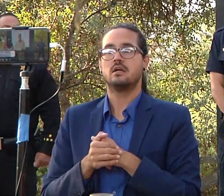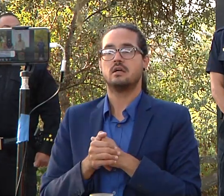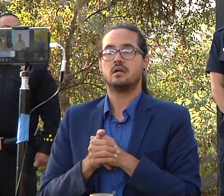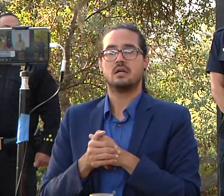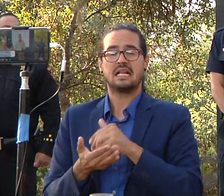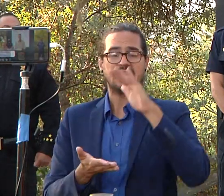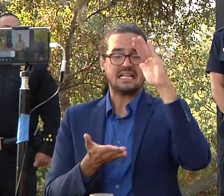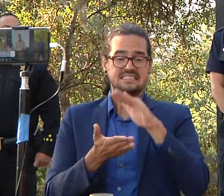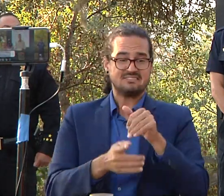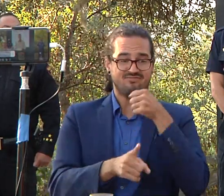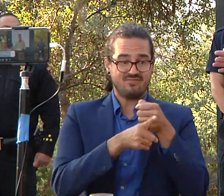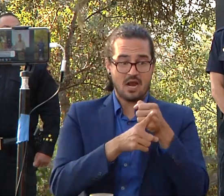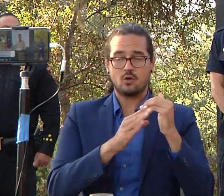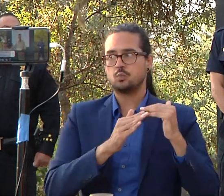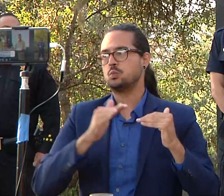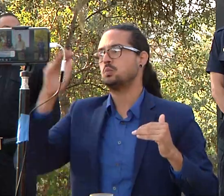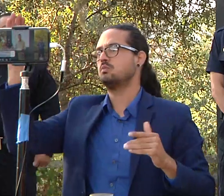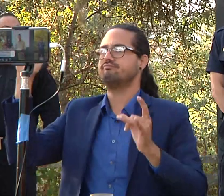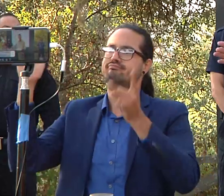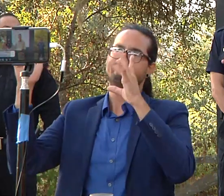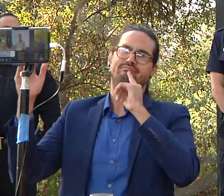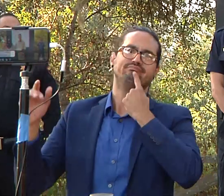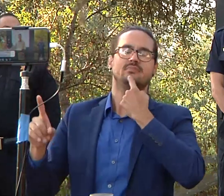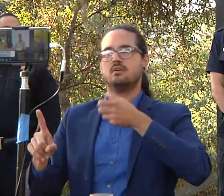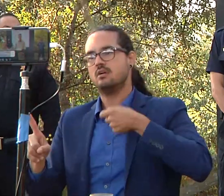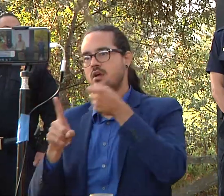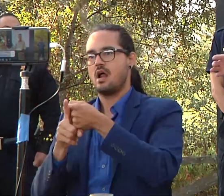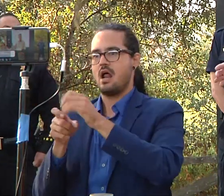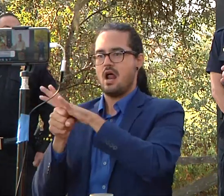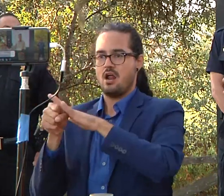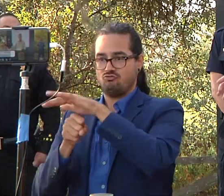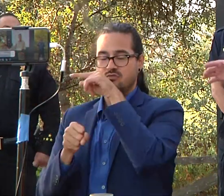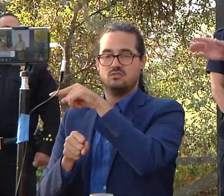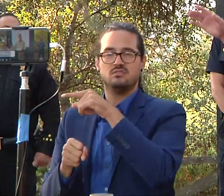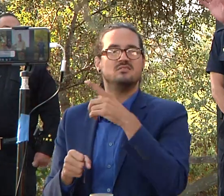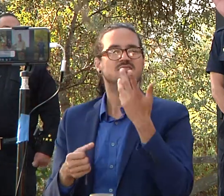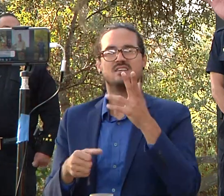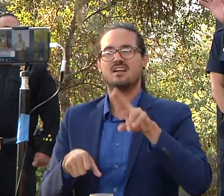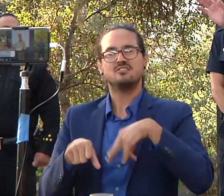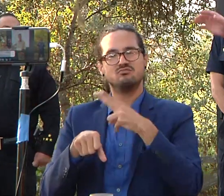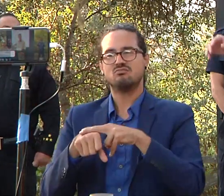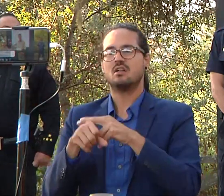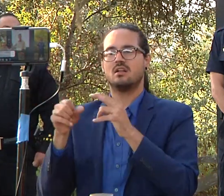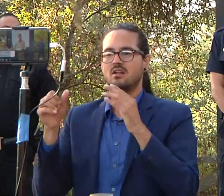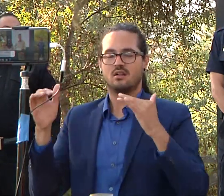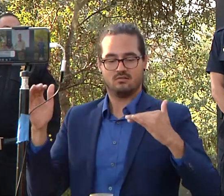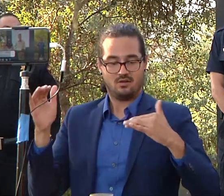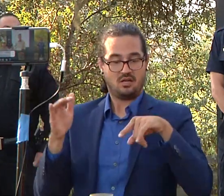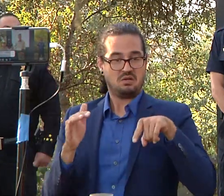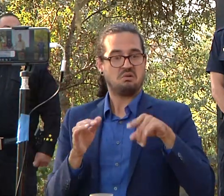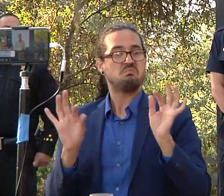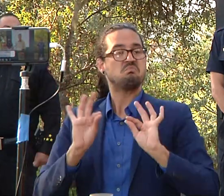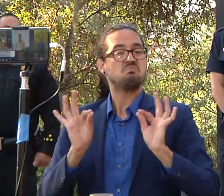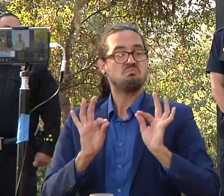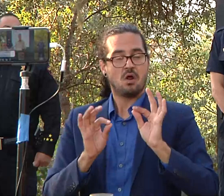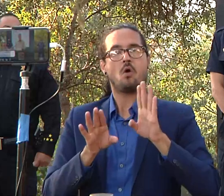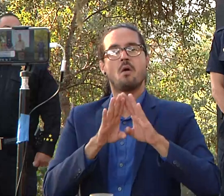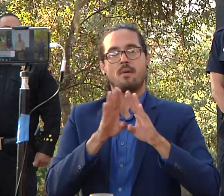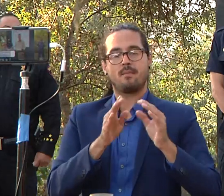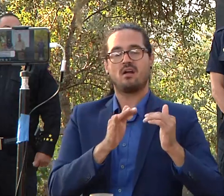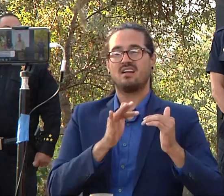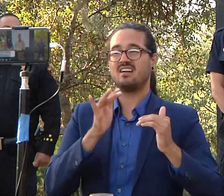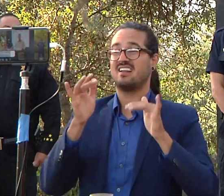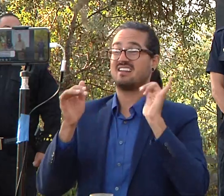um it's kind of a natural progression as we get closer to the fire uh closer to felton up highway 9 and again i i